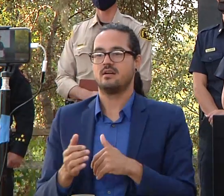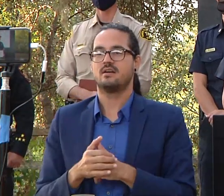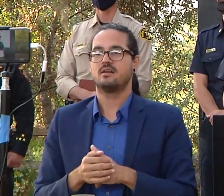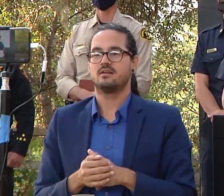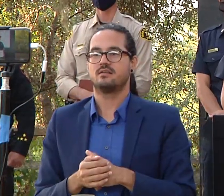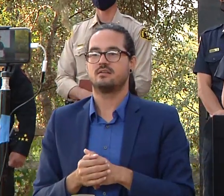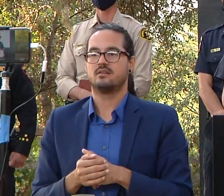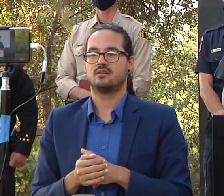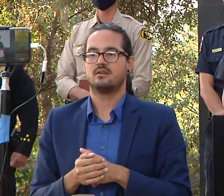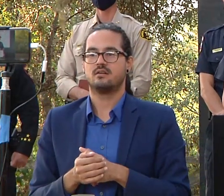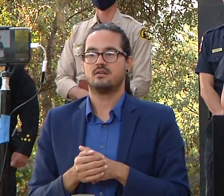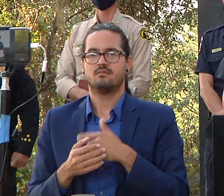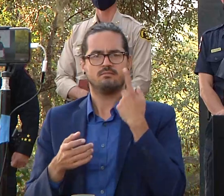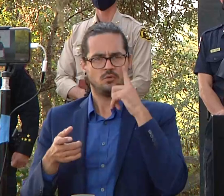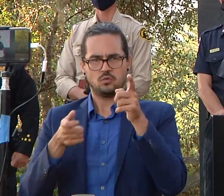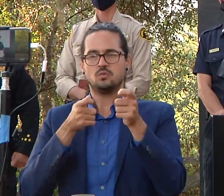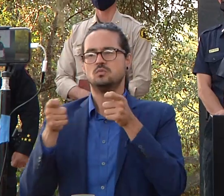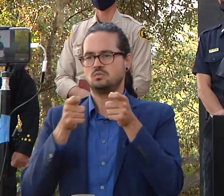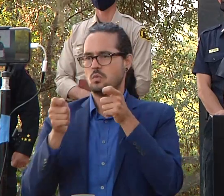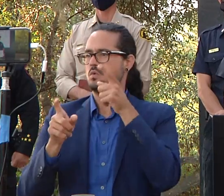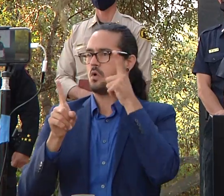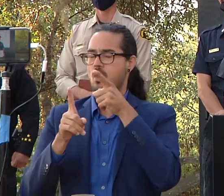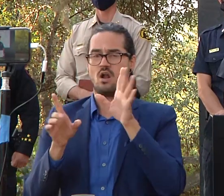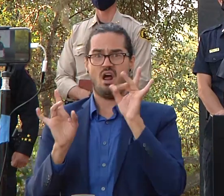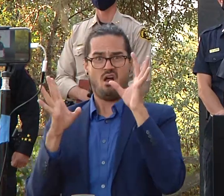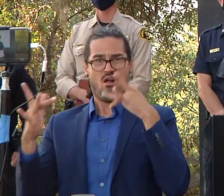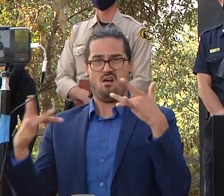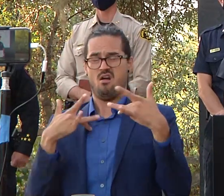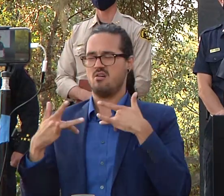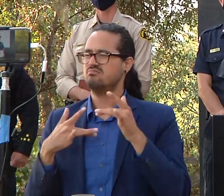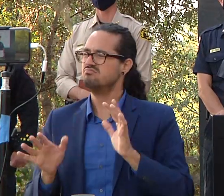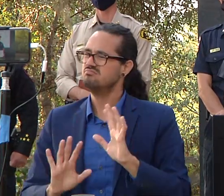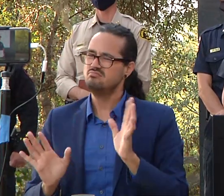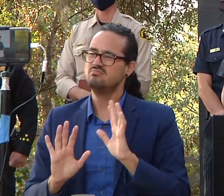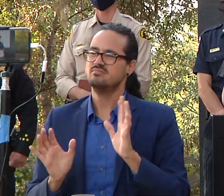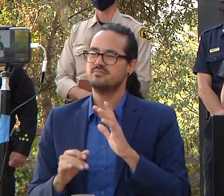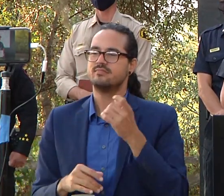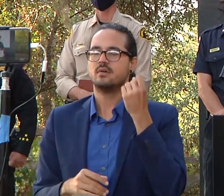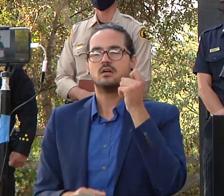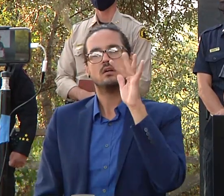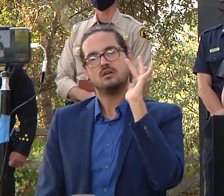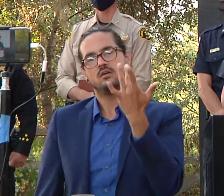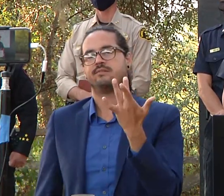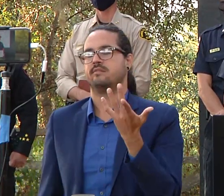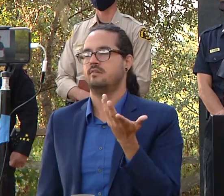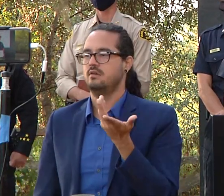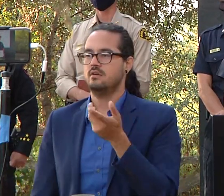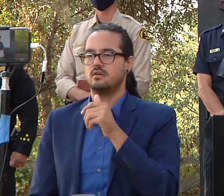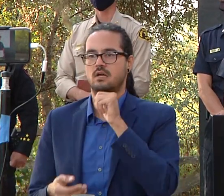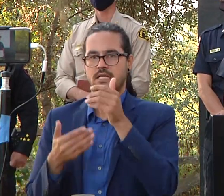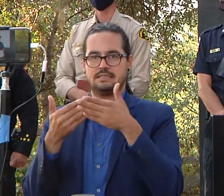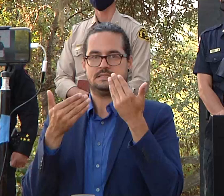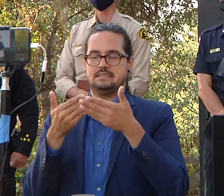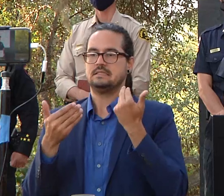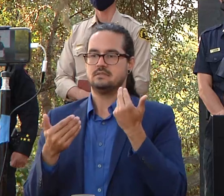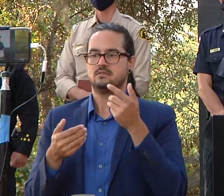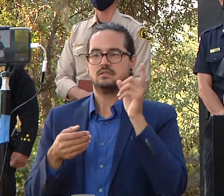bad thing but it's more of a nuisance until we can get our control lines in play